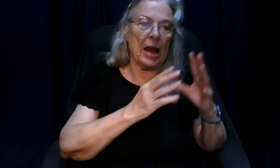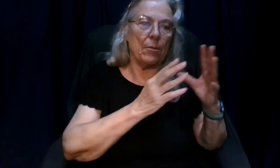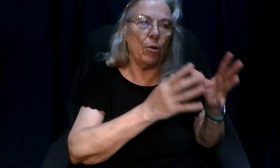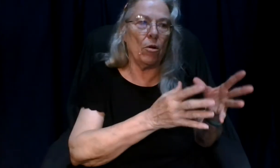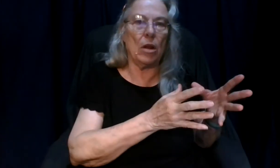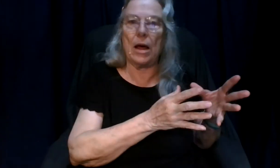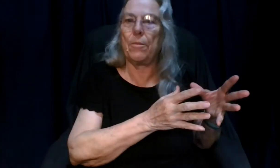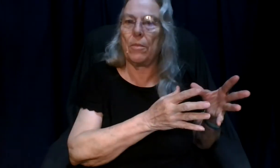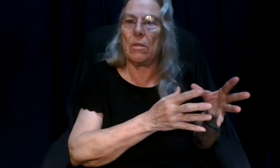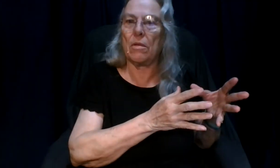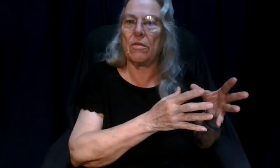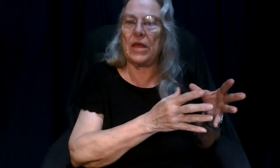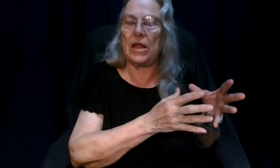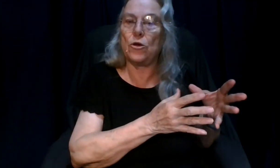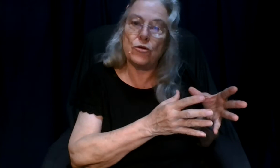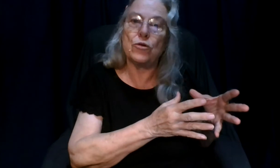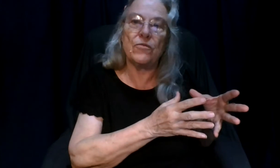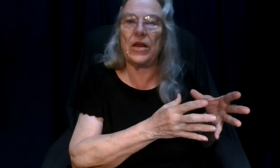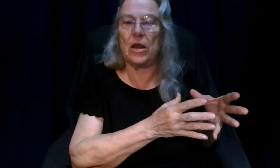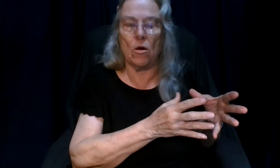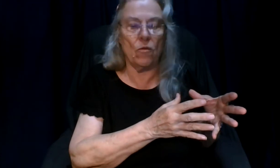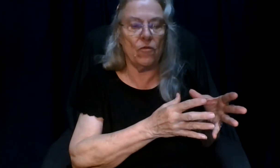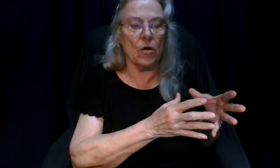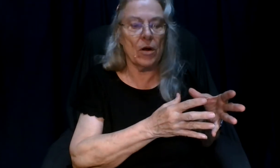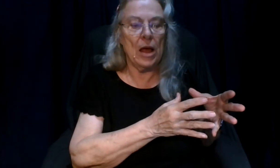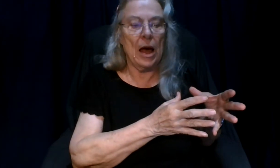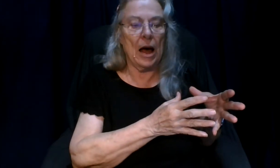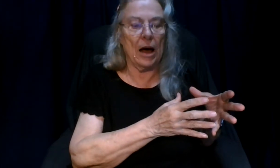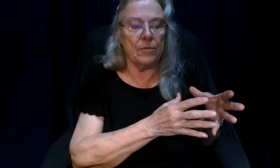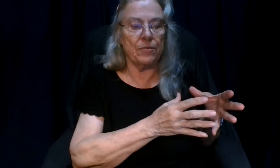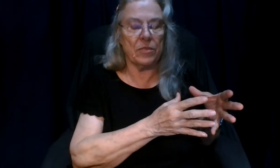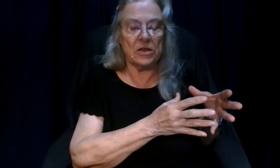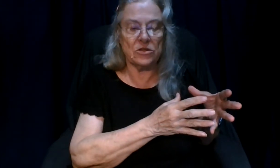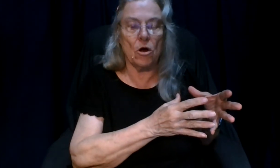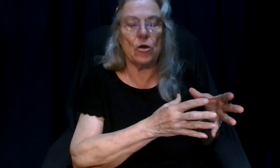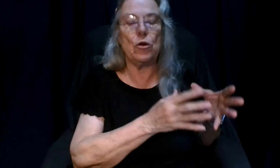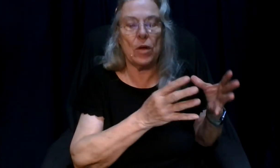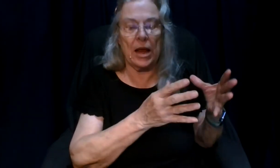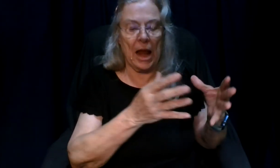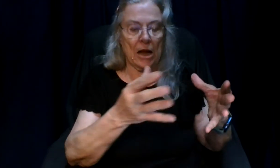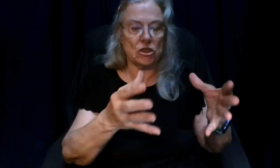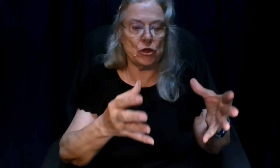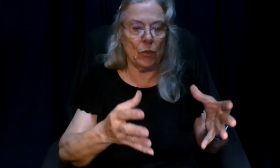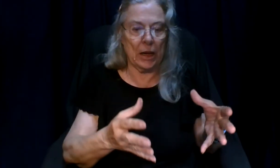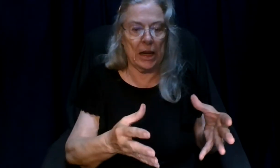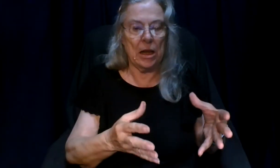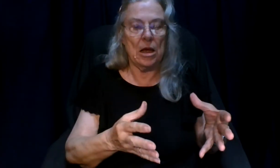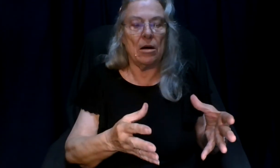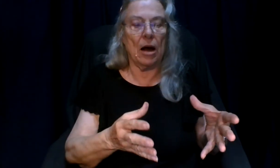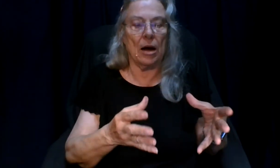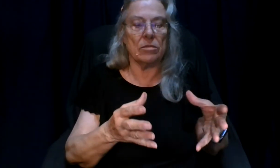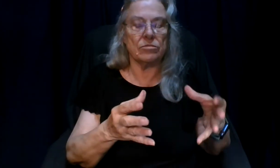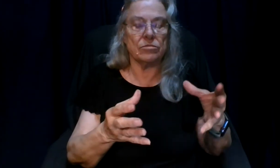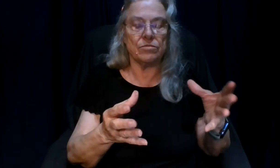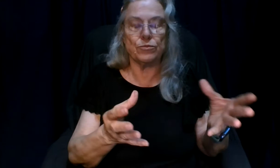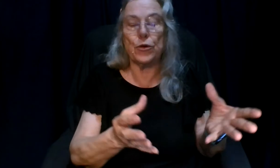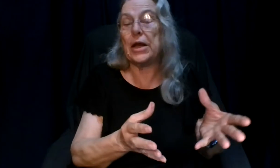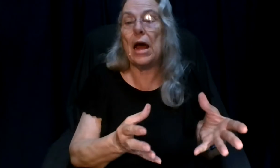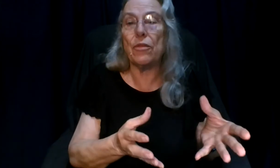pull up the youtube video for um this song you can actually um print out the